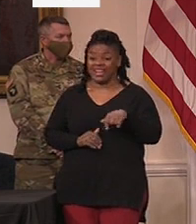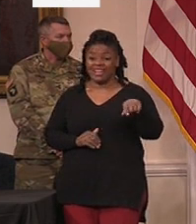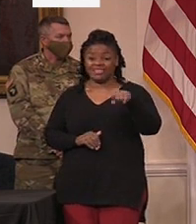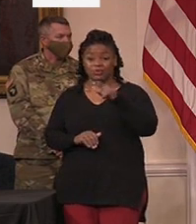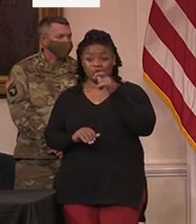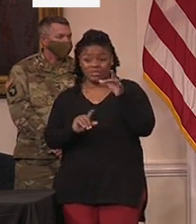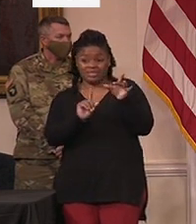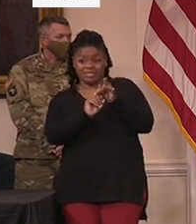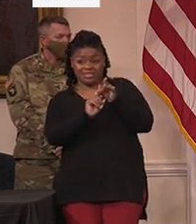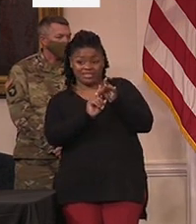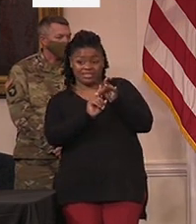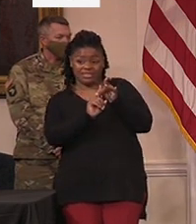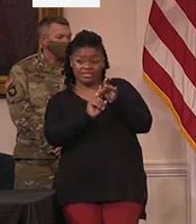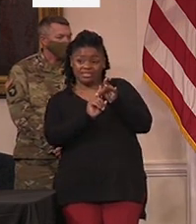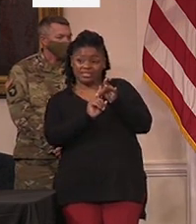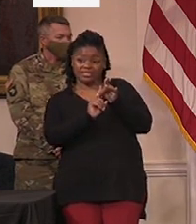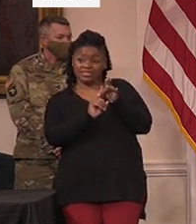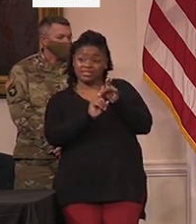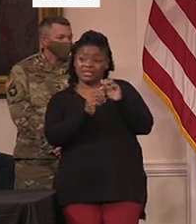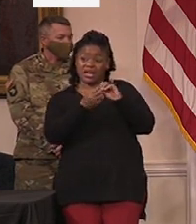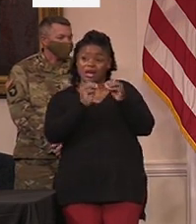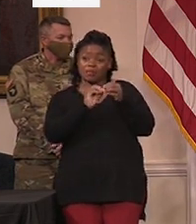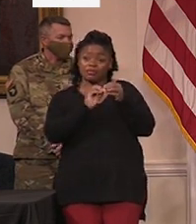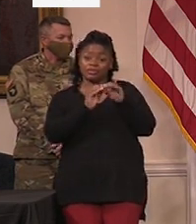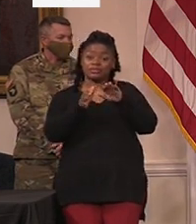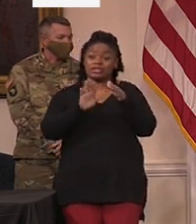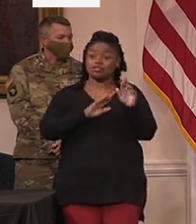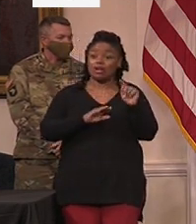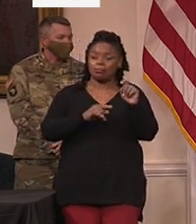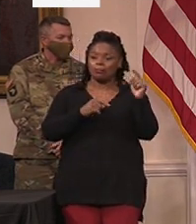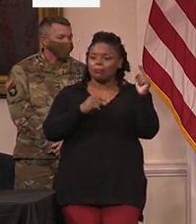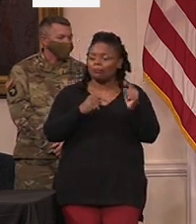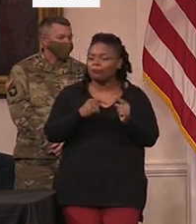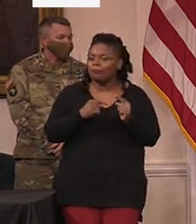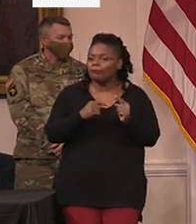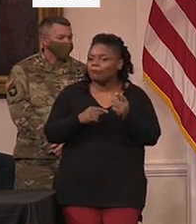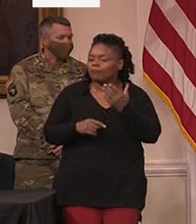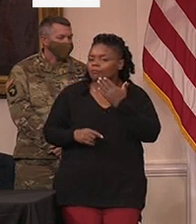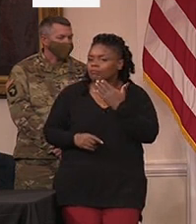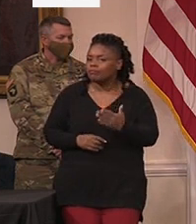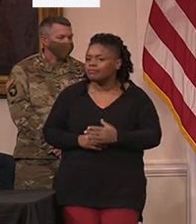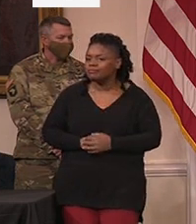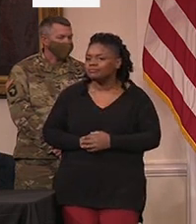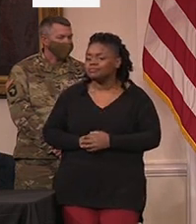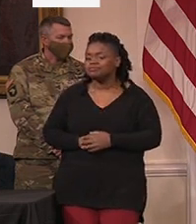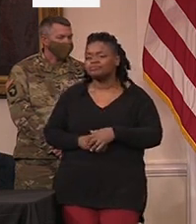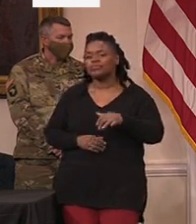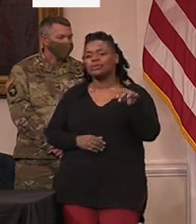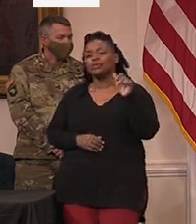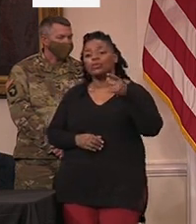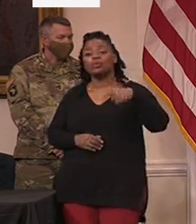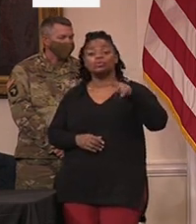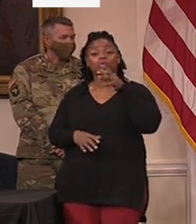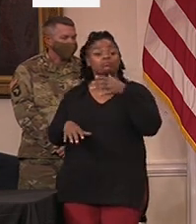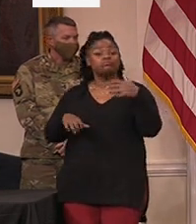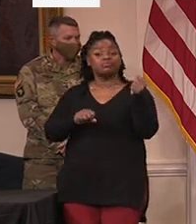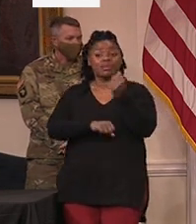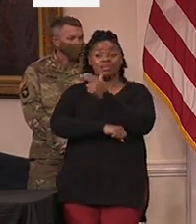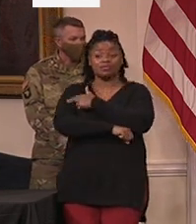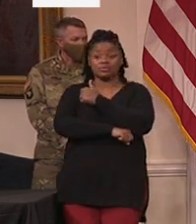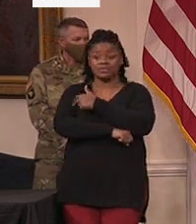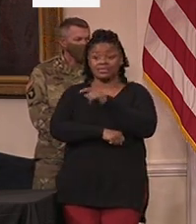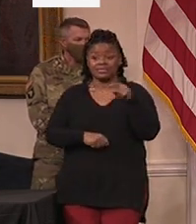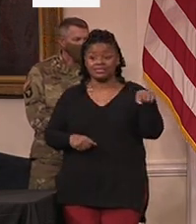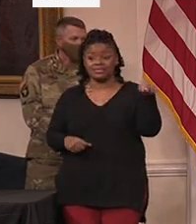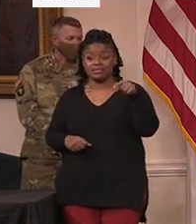since early May. And the percentage of hospitalizations that end in death has fallen by forty